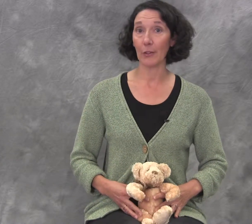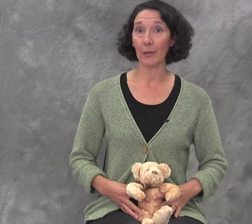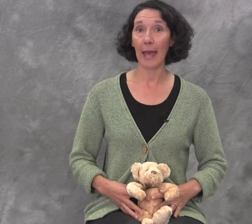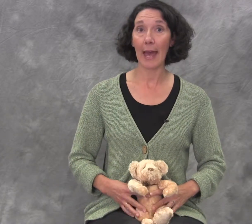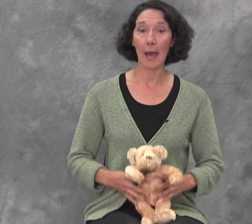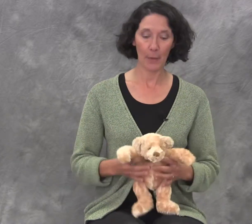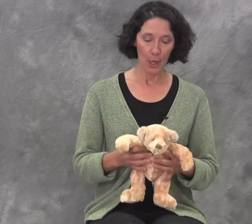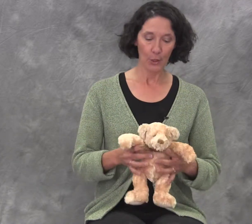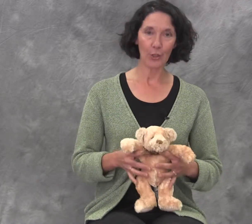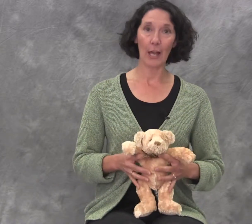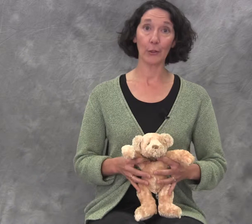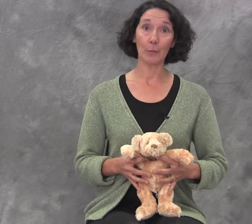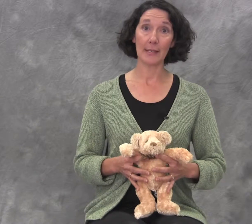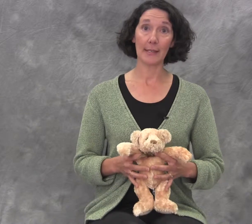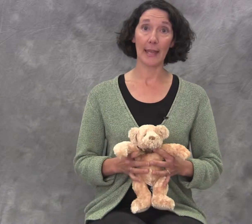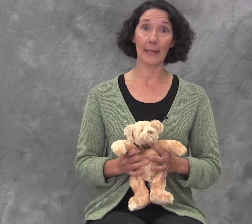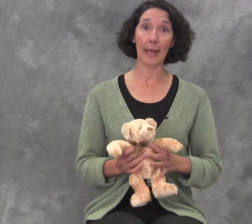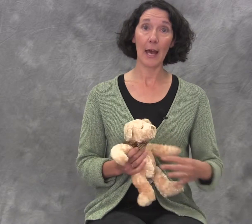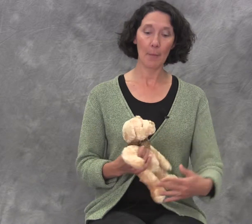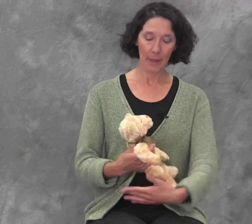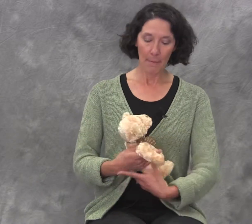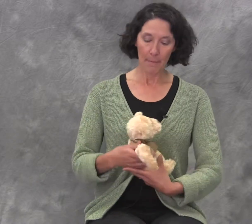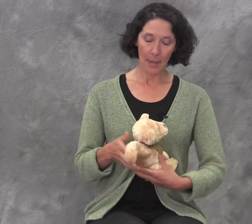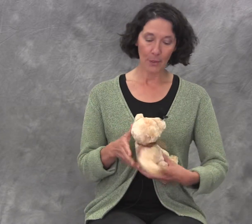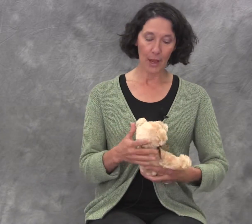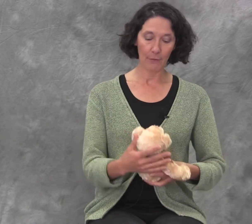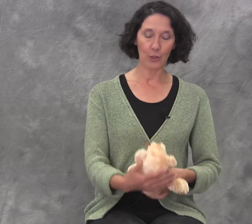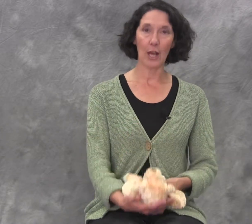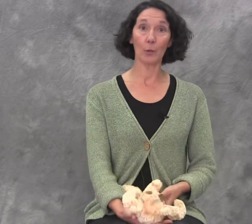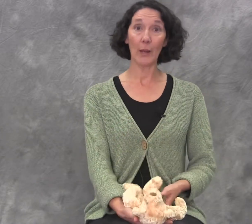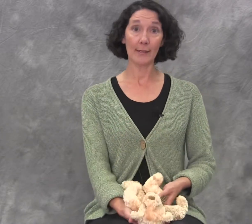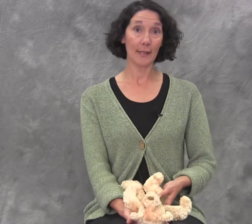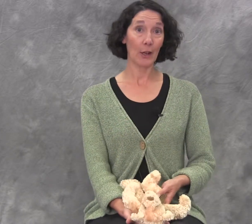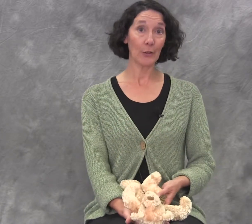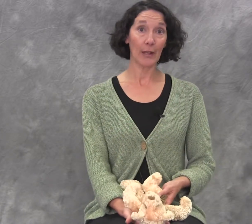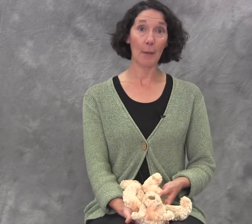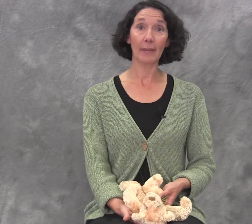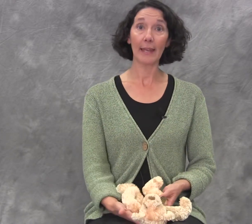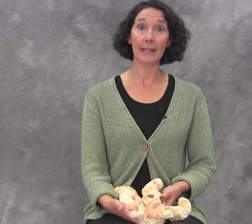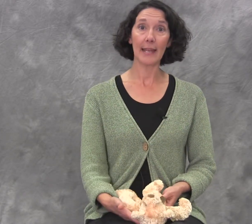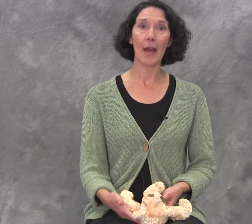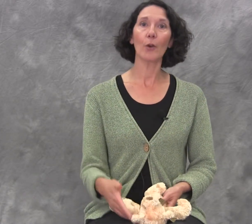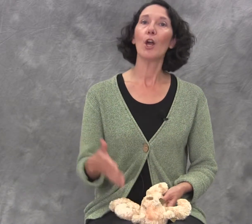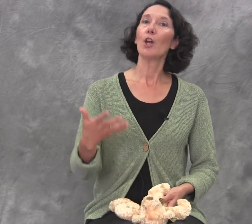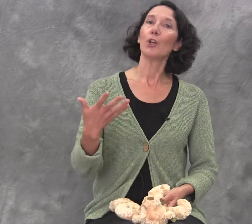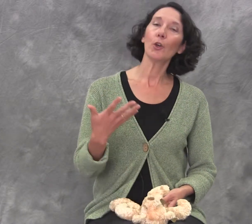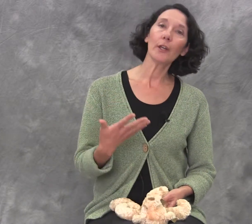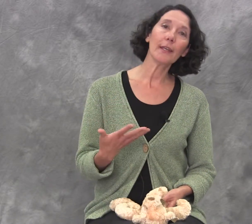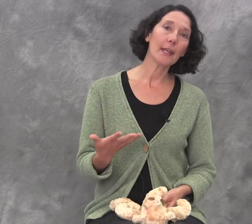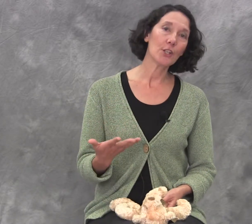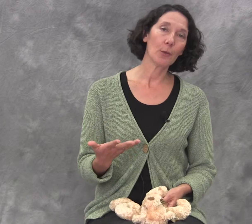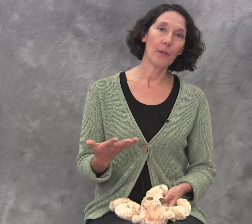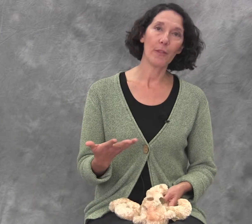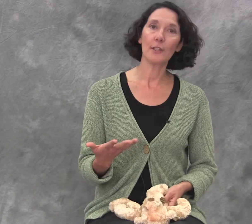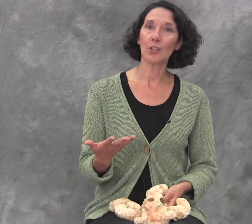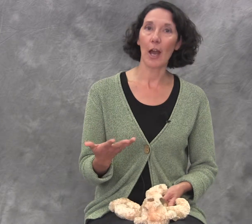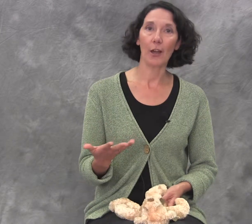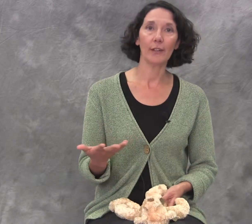be on your lap, your child could be standing up. Maybe you have your child resting on your lap, laying down. You're engaging with the child